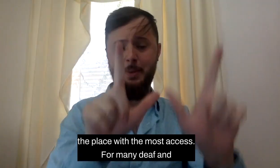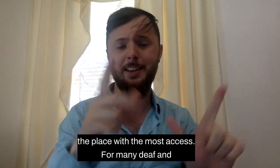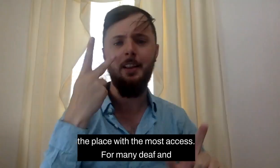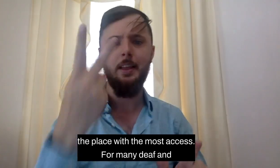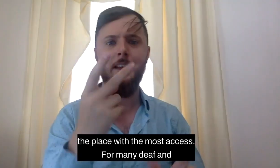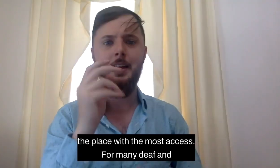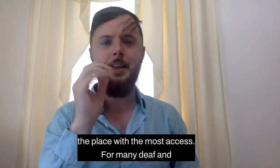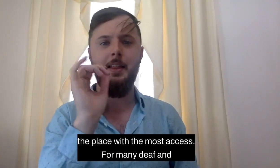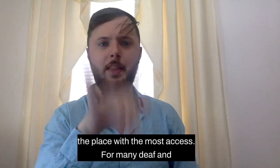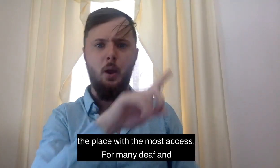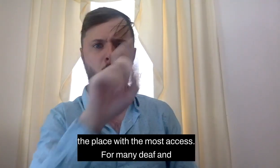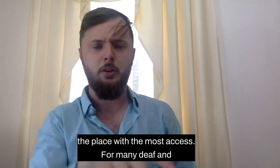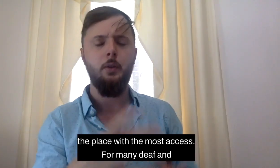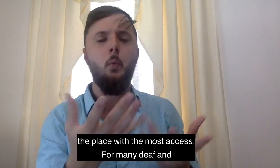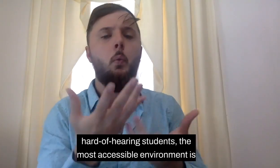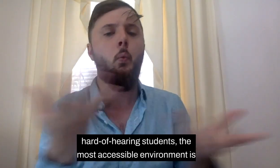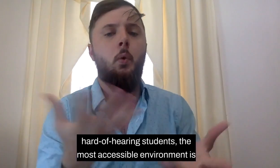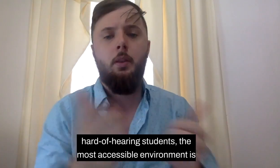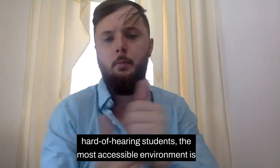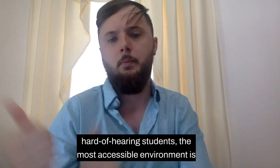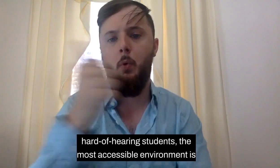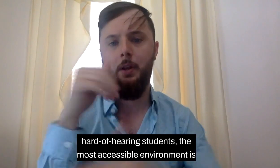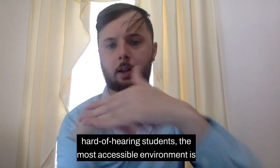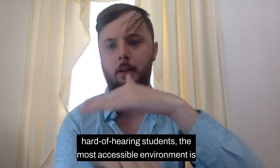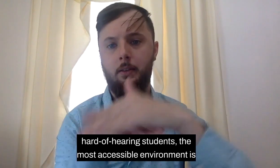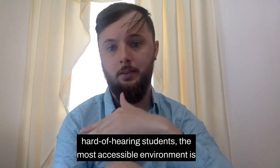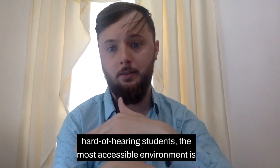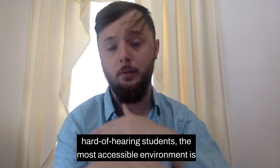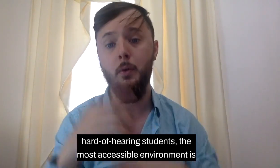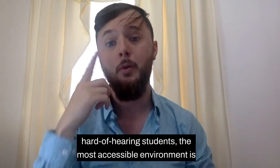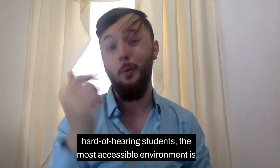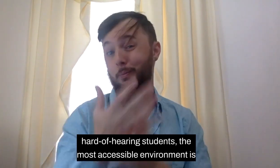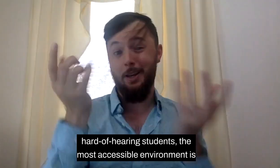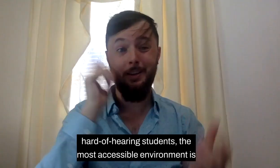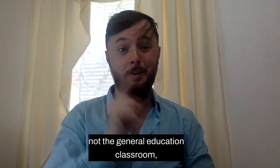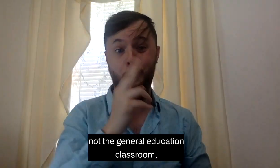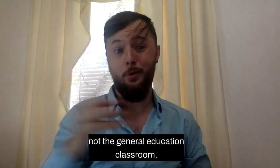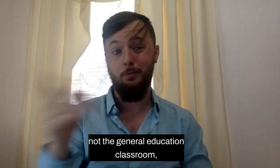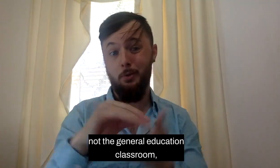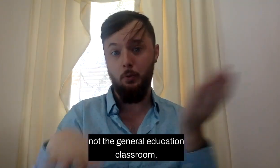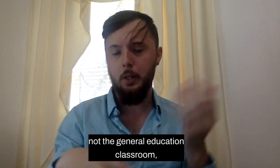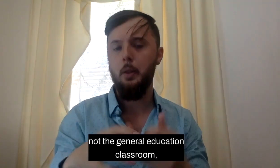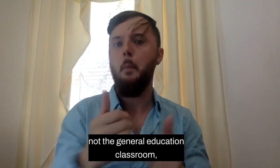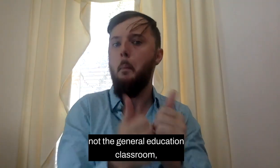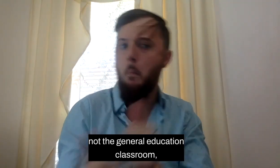the most access. For many deaf and hard of hearing students, the most accessible environment is not the general education